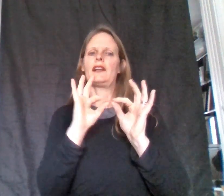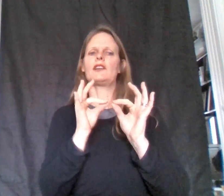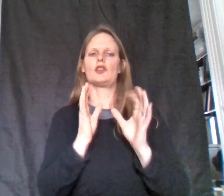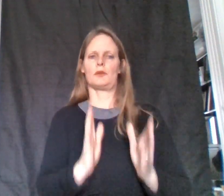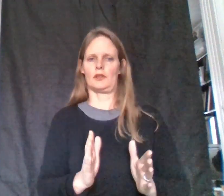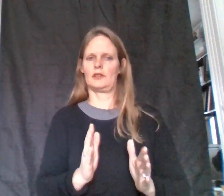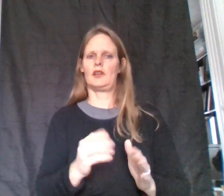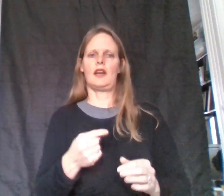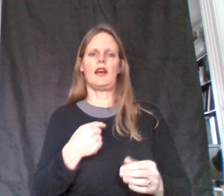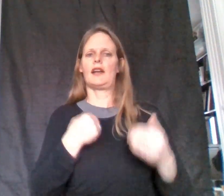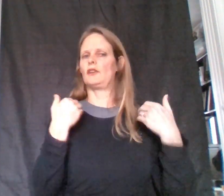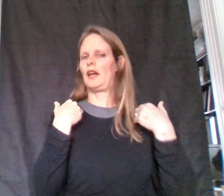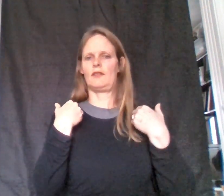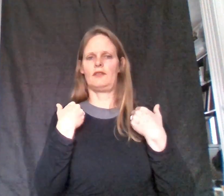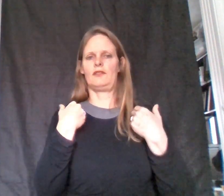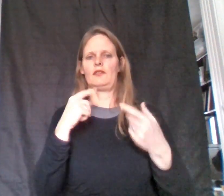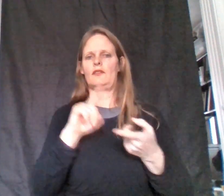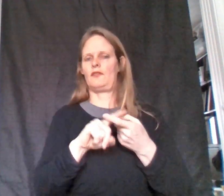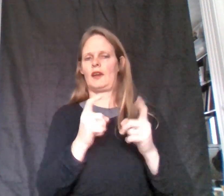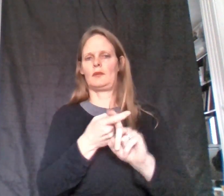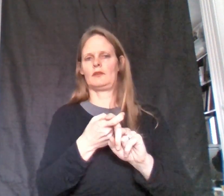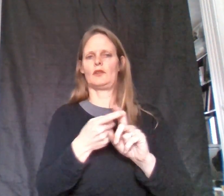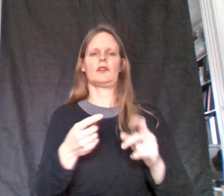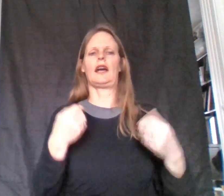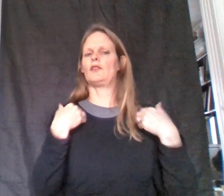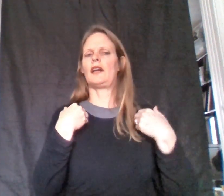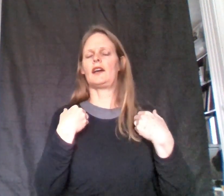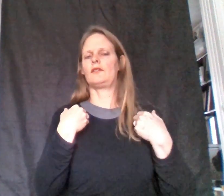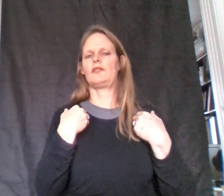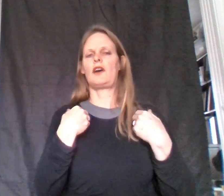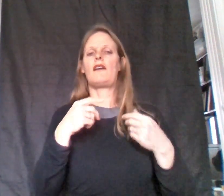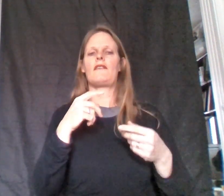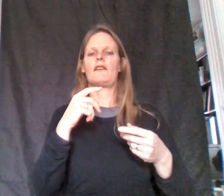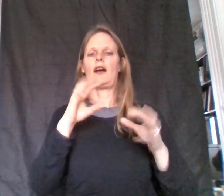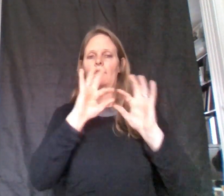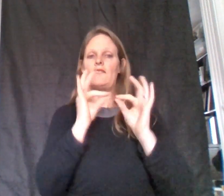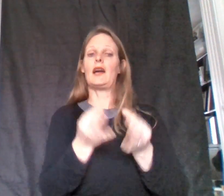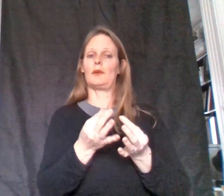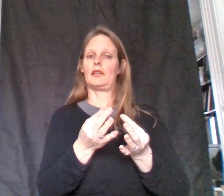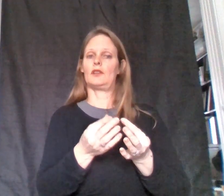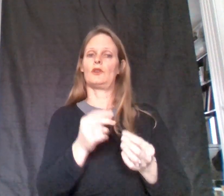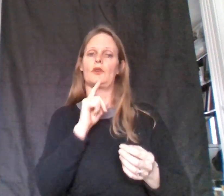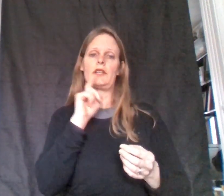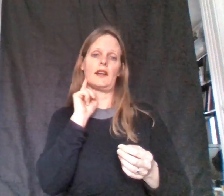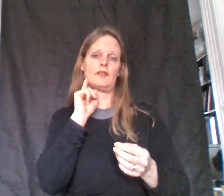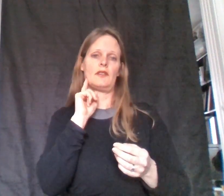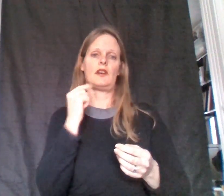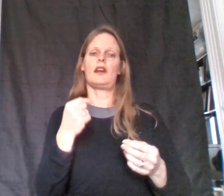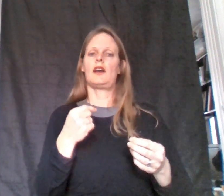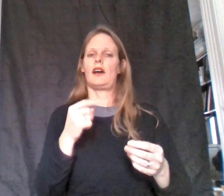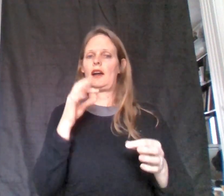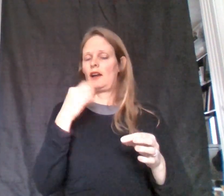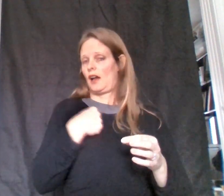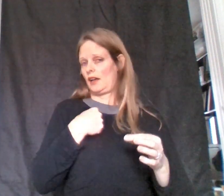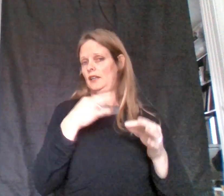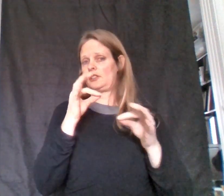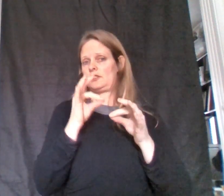interpreter. I don't have family or I don't have family who are deaf. I just